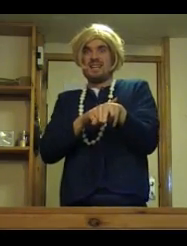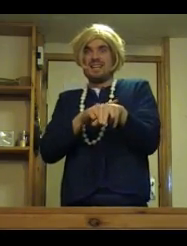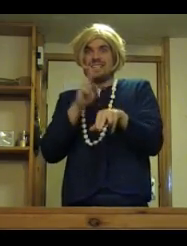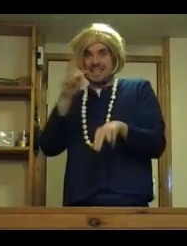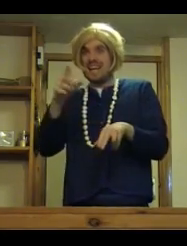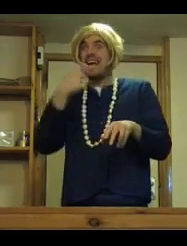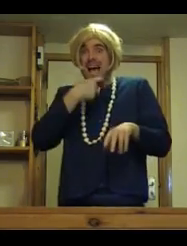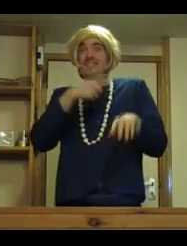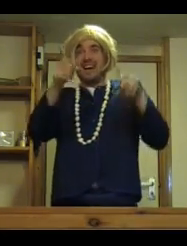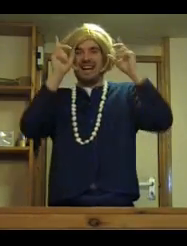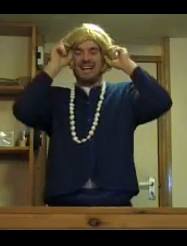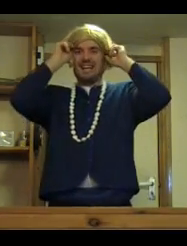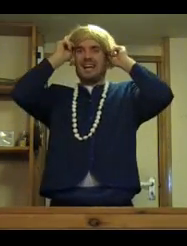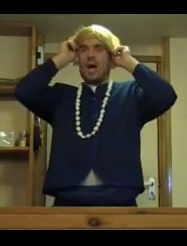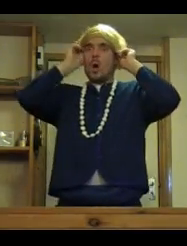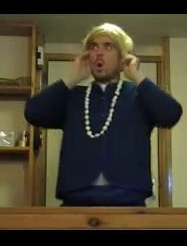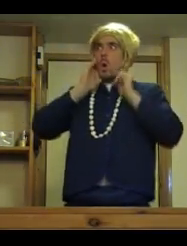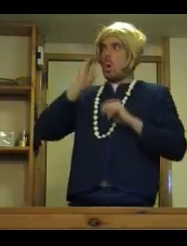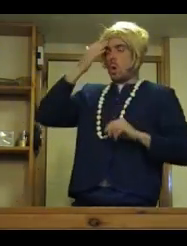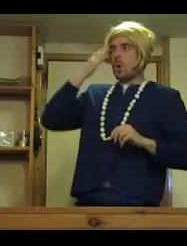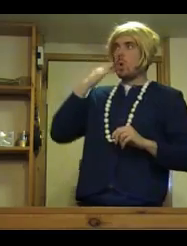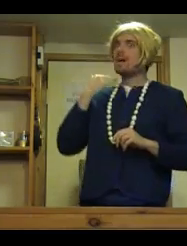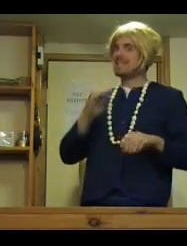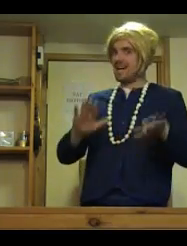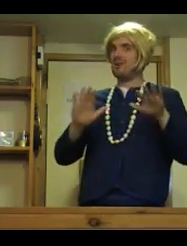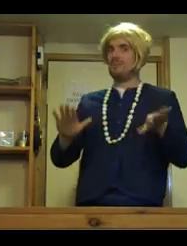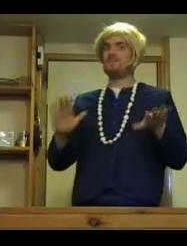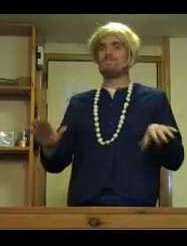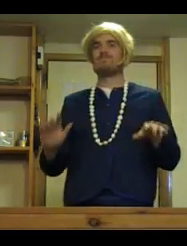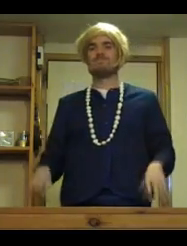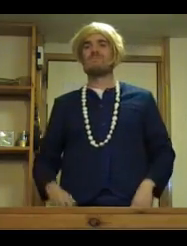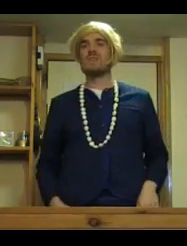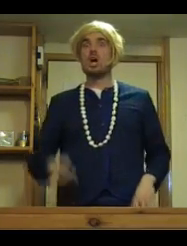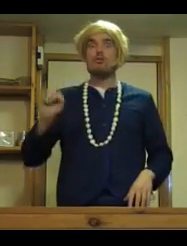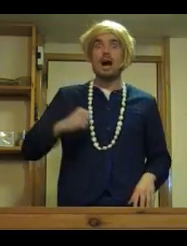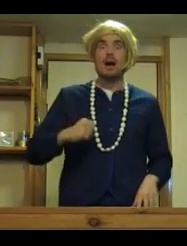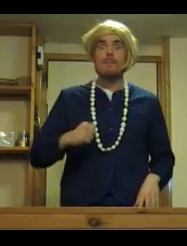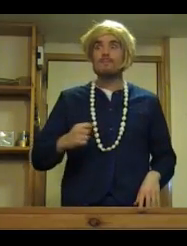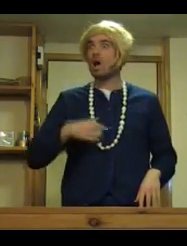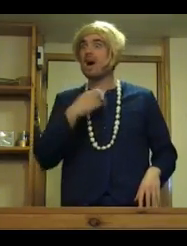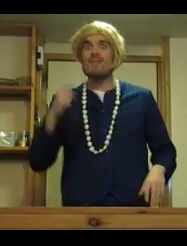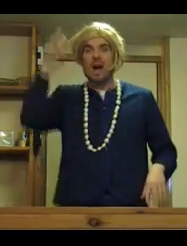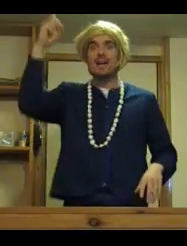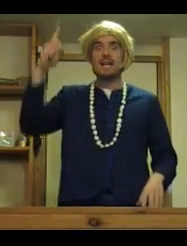They're they don't care! They're not working